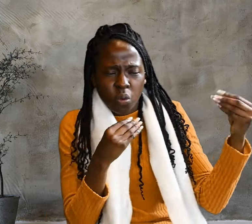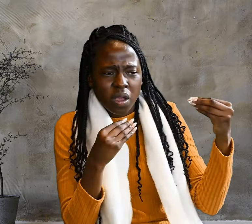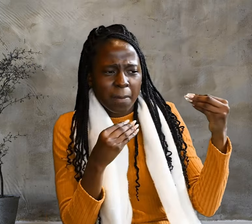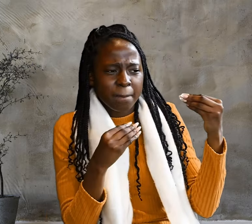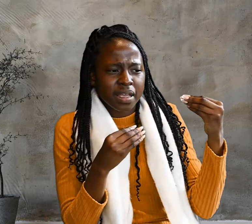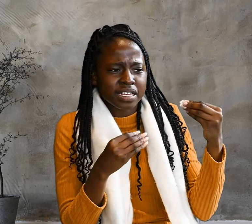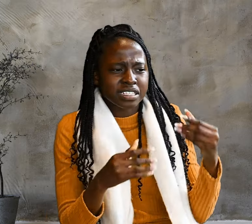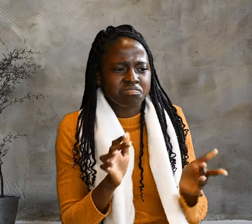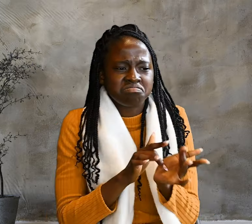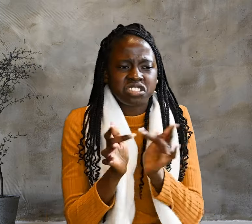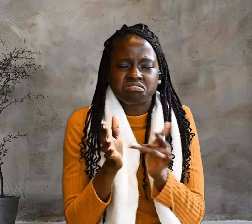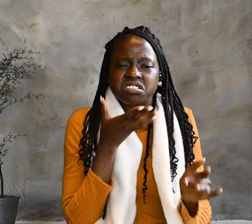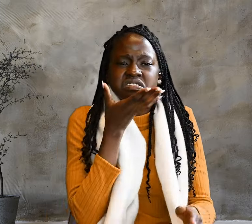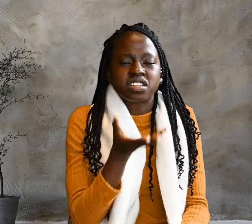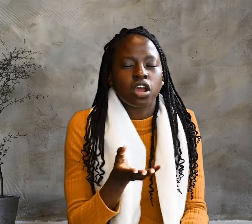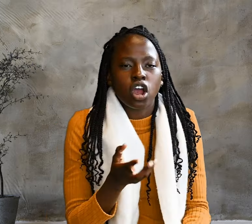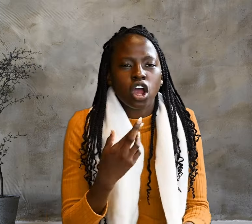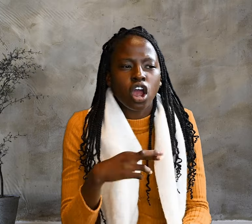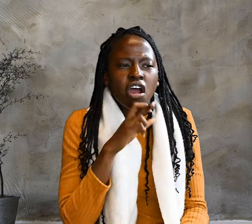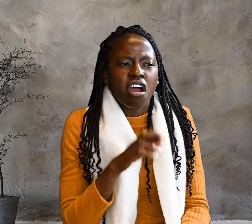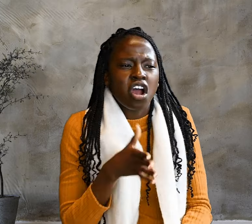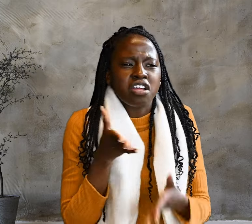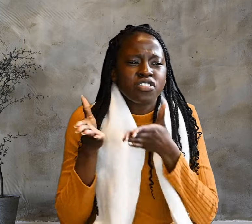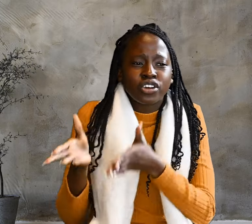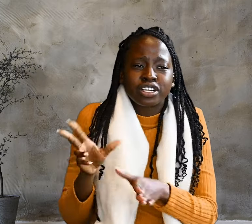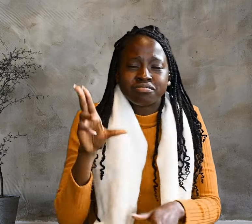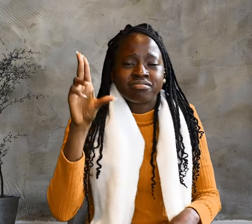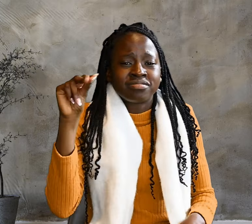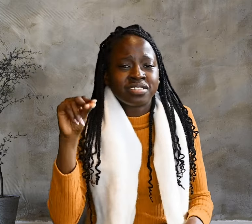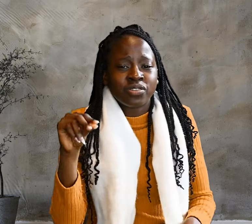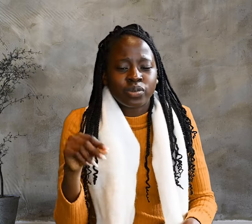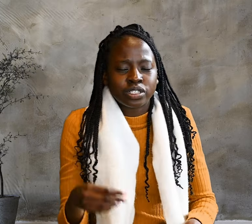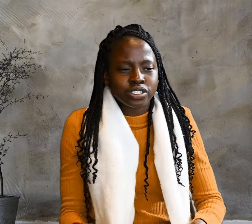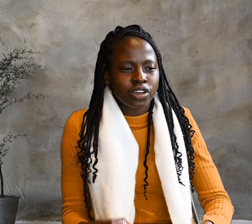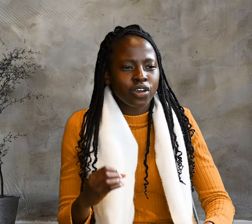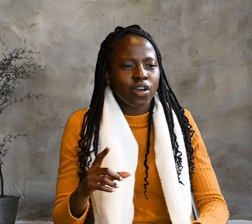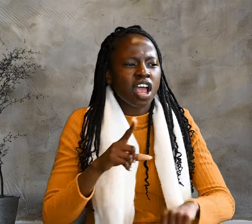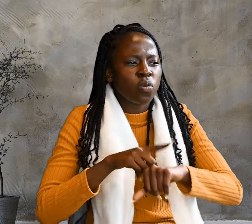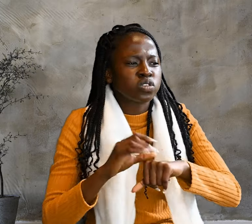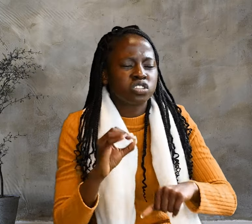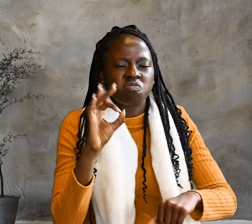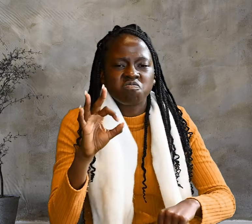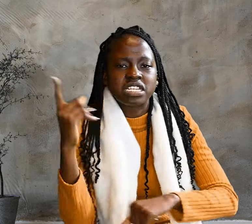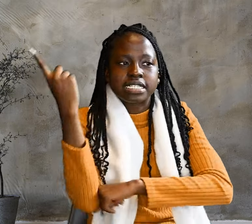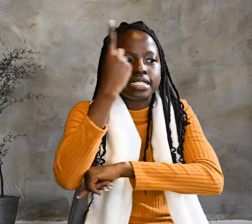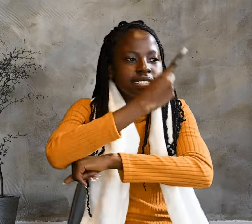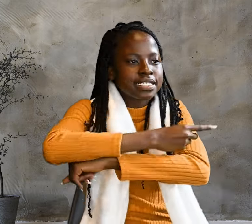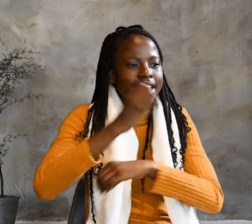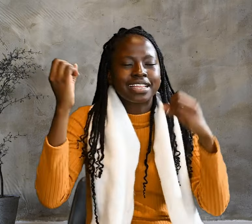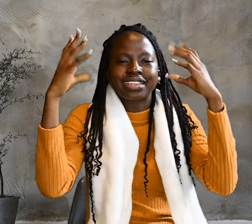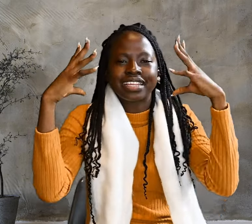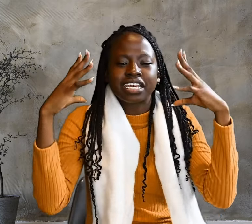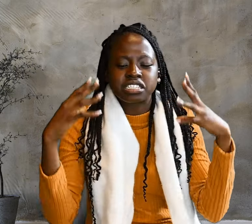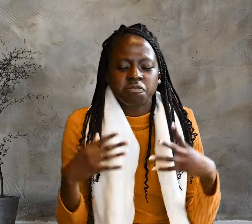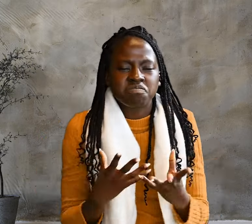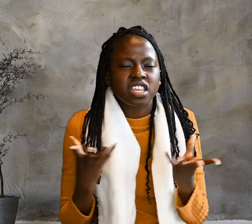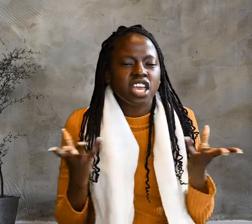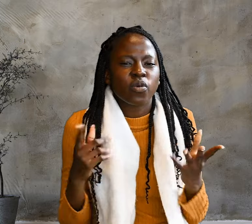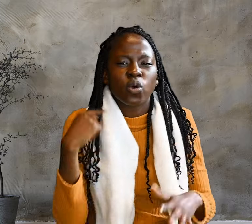Jesus answered, Are there not twelve hours of daylight? Anyone who walks in the daytime